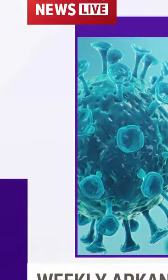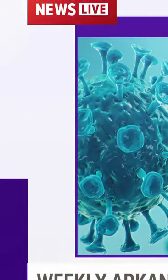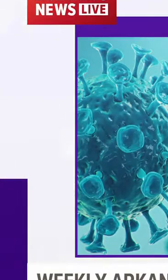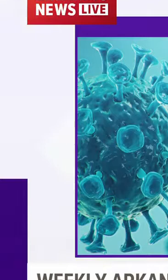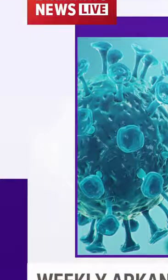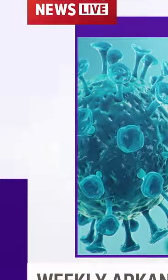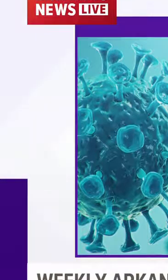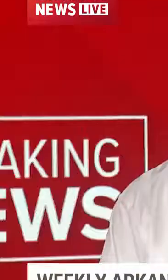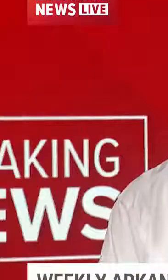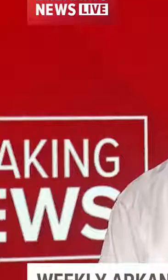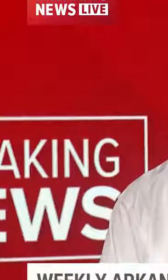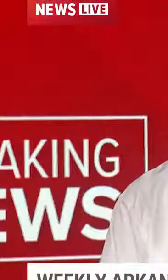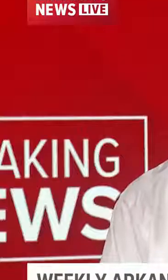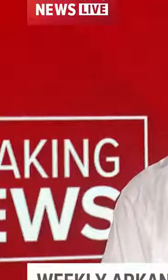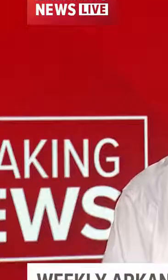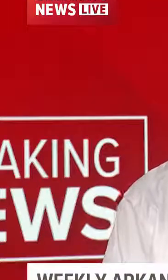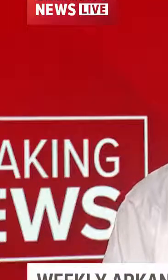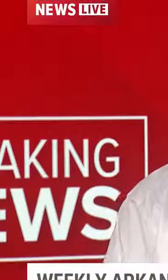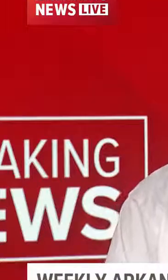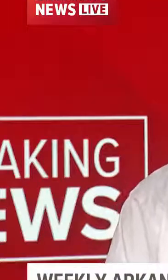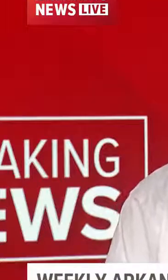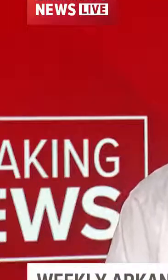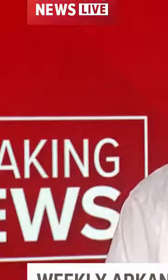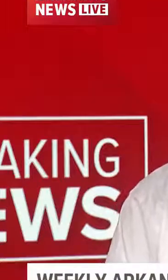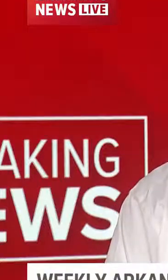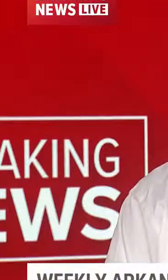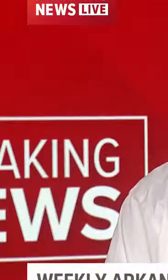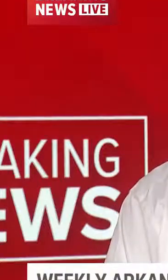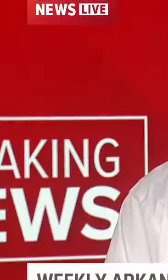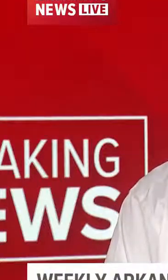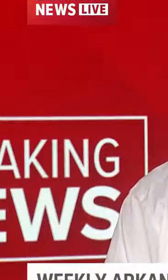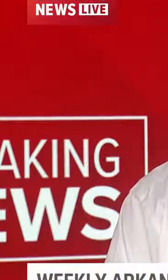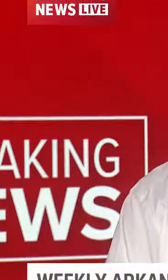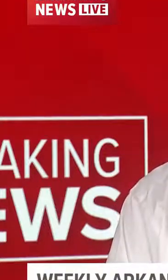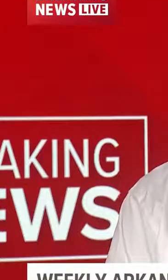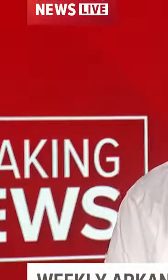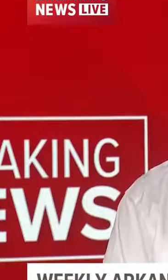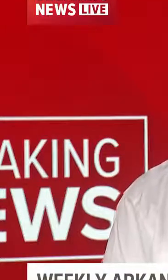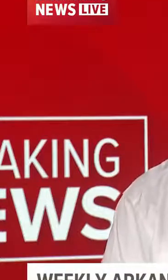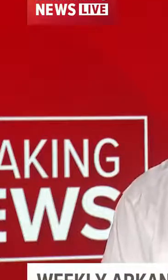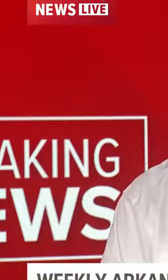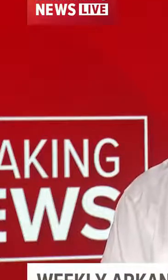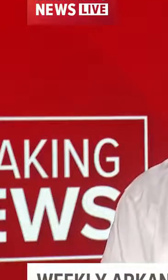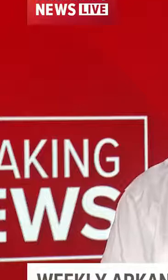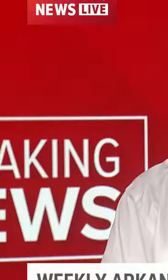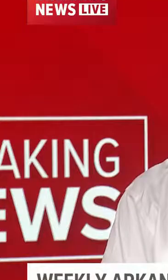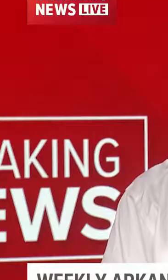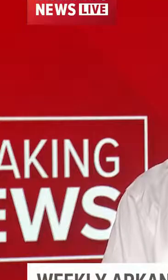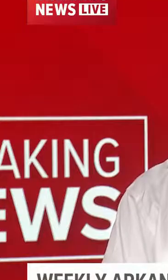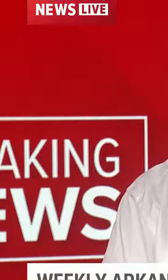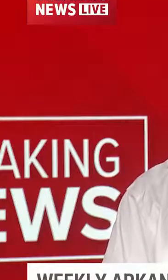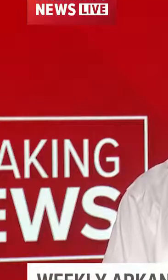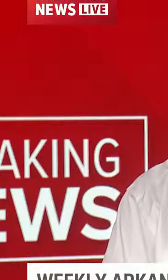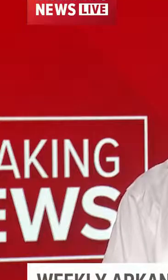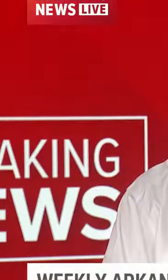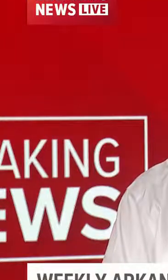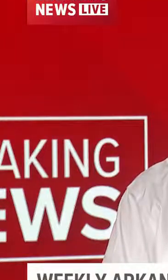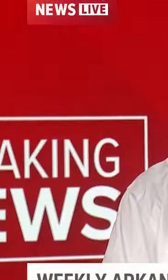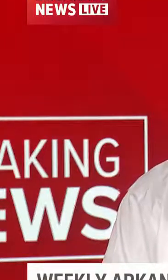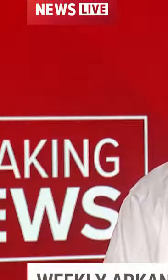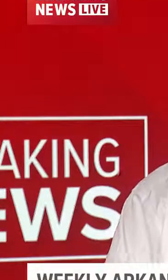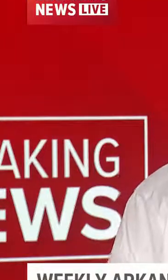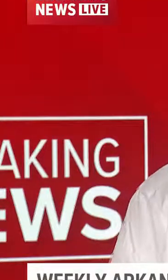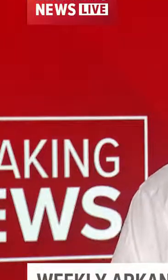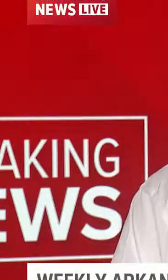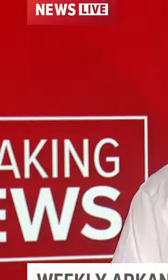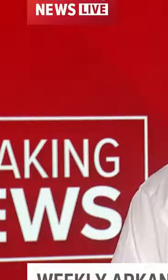hospital workers. They have given out 50 – a little bit more than 50 percent of those vaccines to those workers. They have received 80 – or